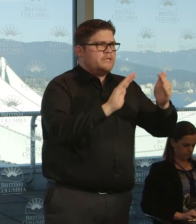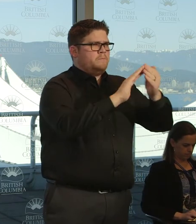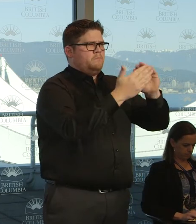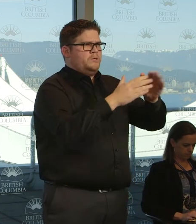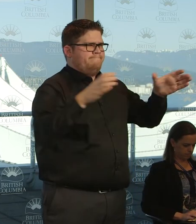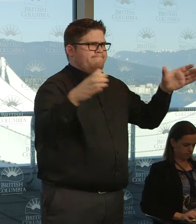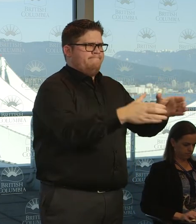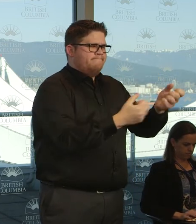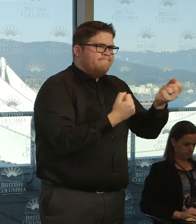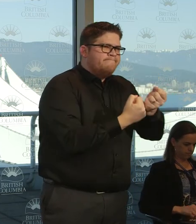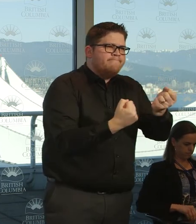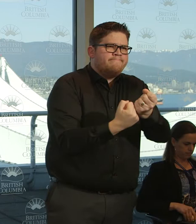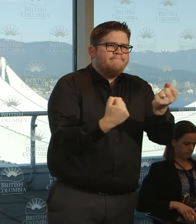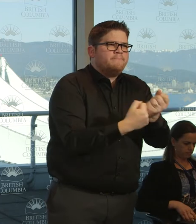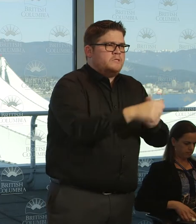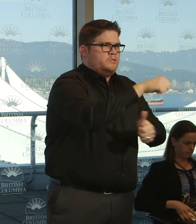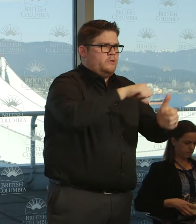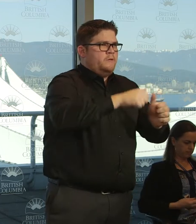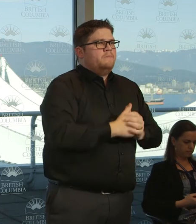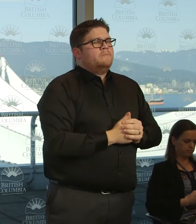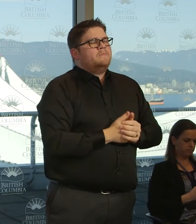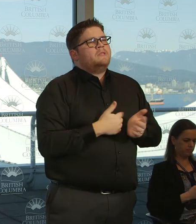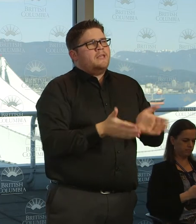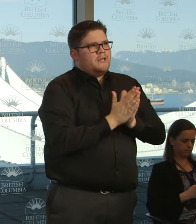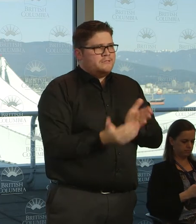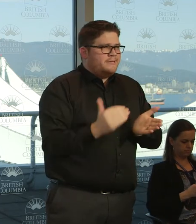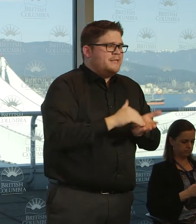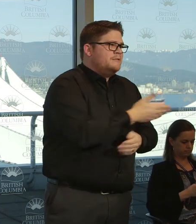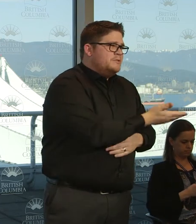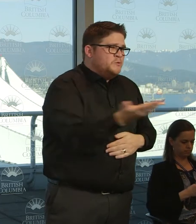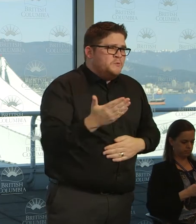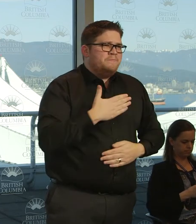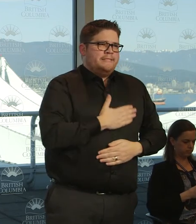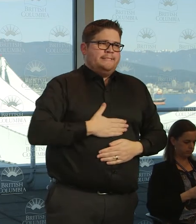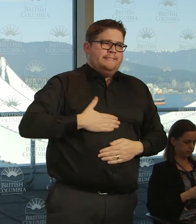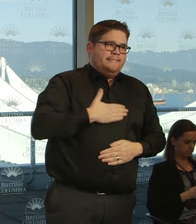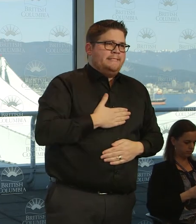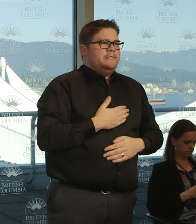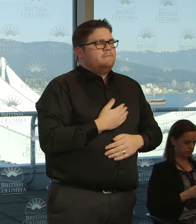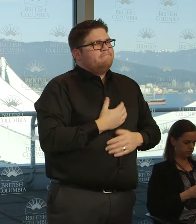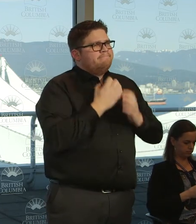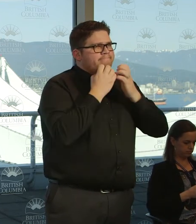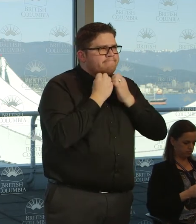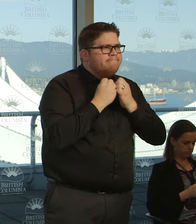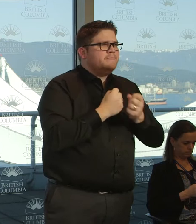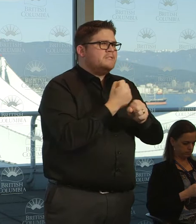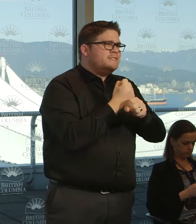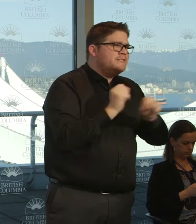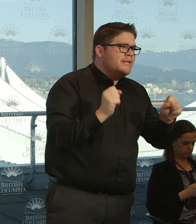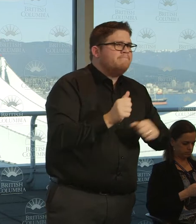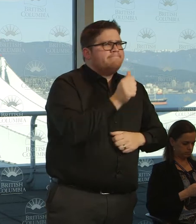implore all of you to be kind, to be calm and to be safe. And we will get through the next few weeks together.